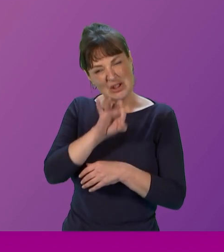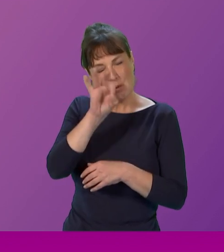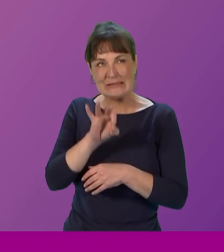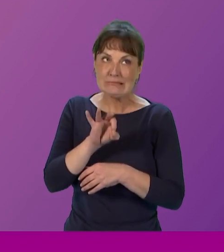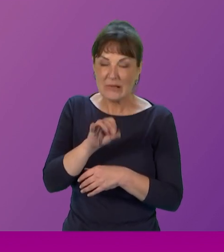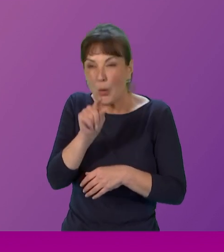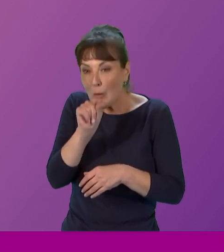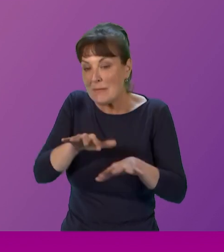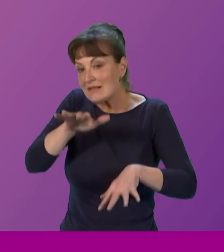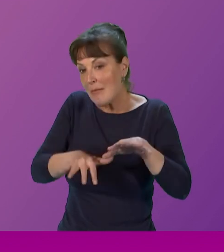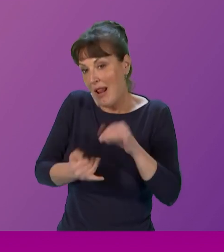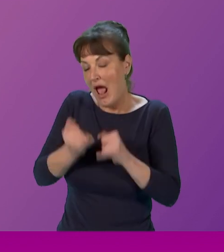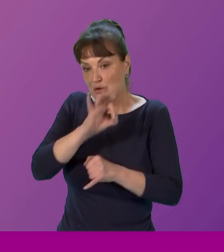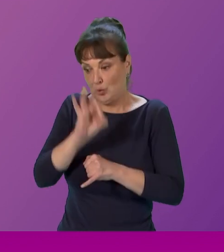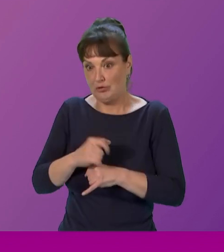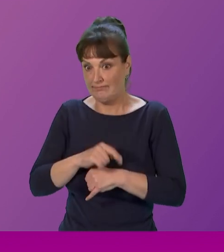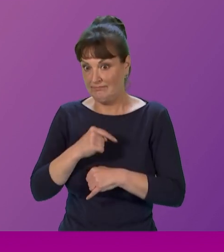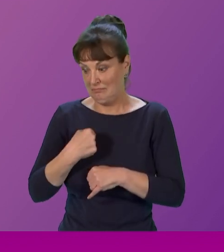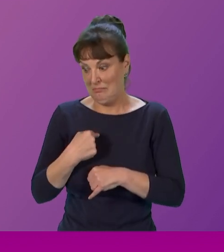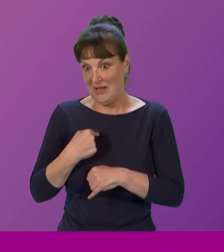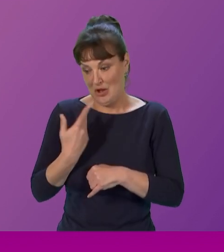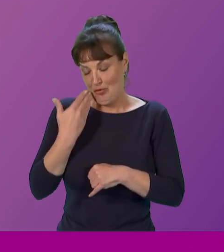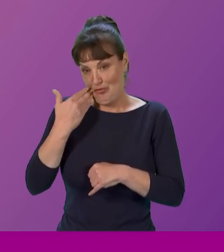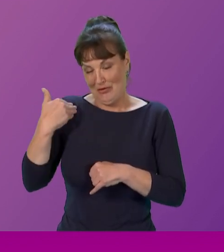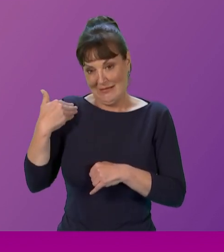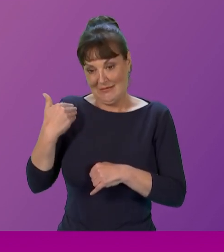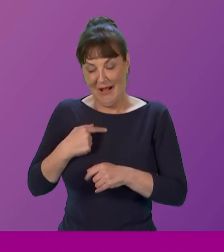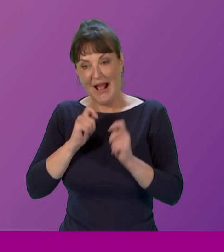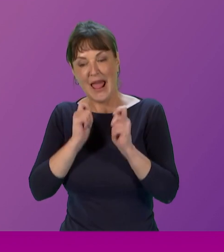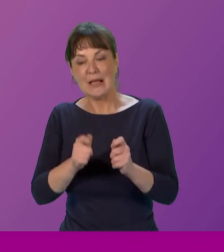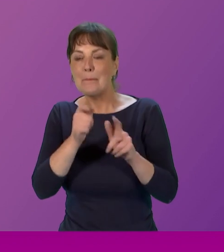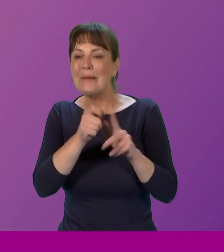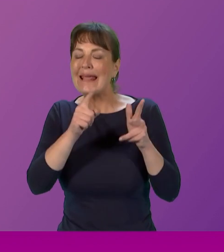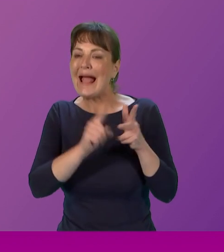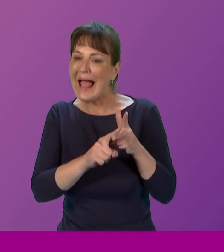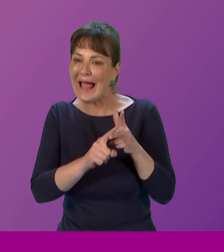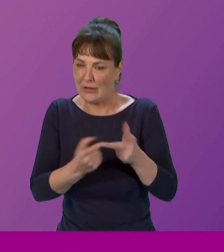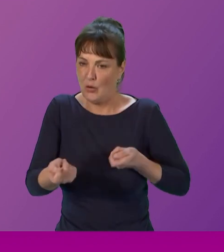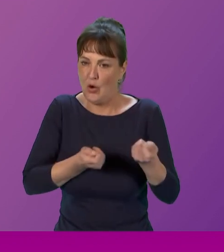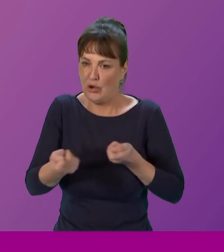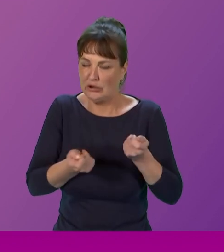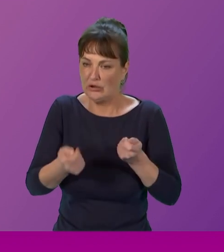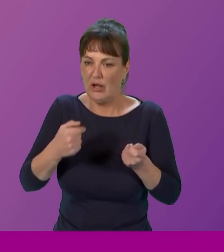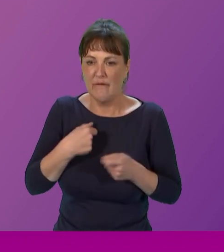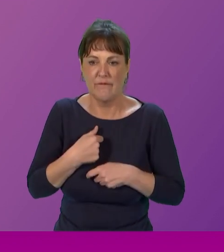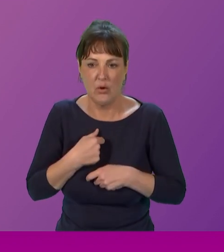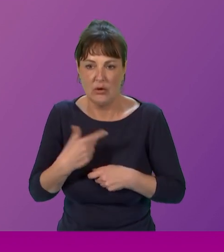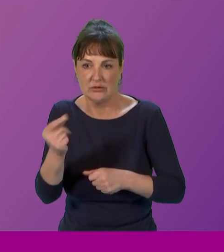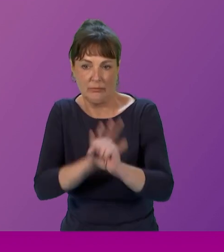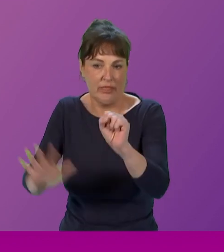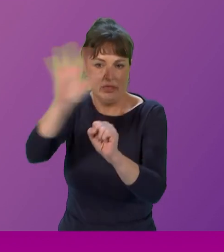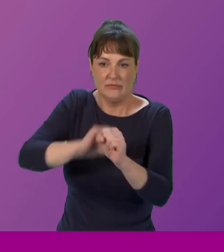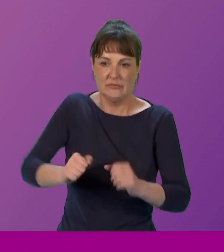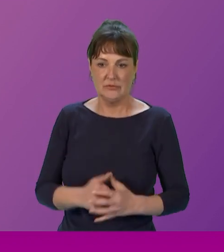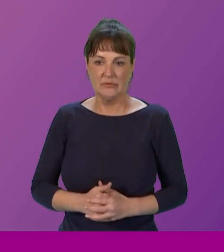recently elected PI coordinator for area 11 Al-Anon, um, in Scotland. Um, um, and in case you